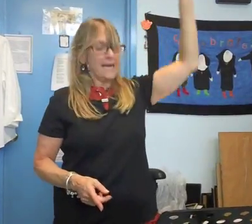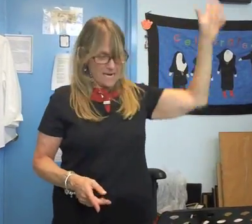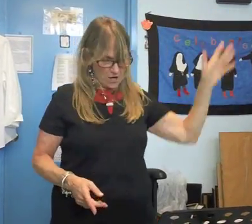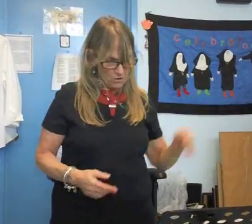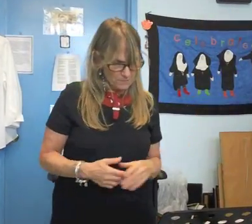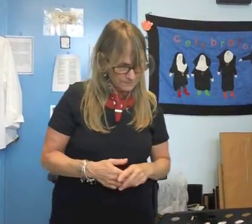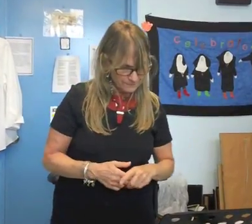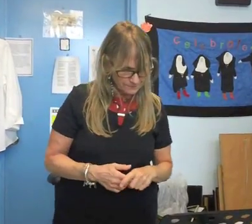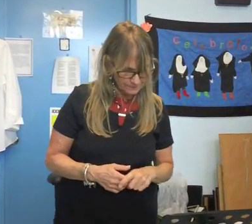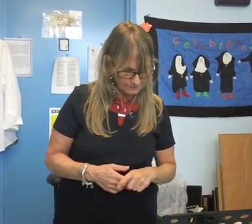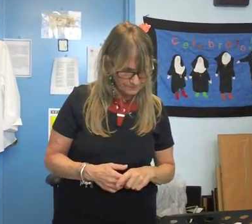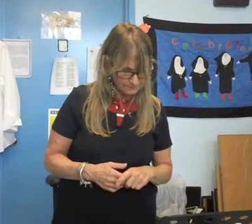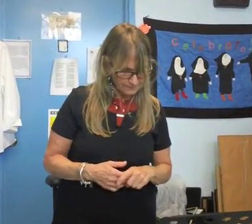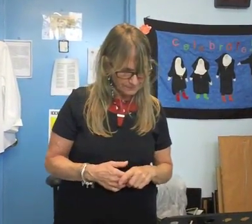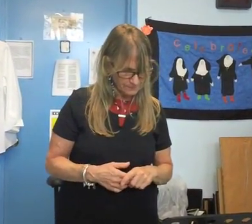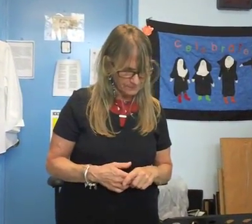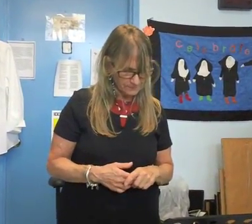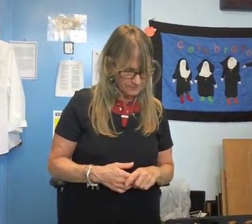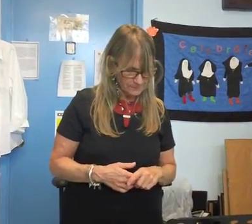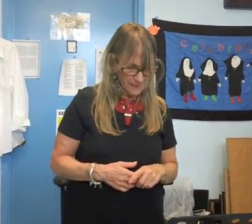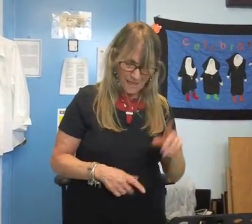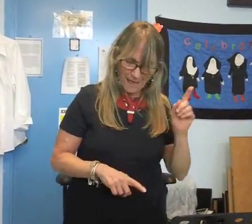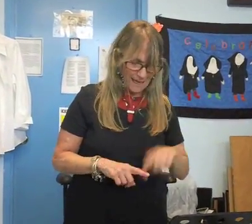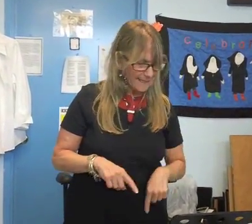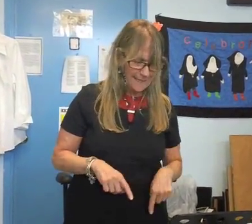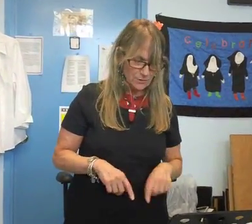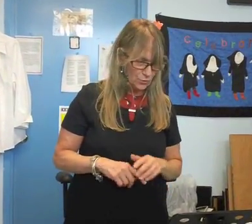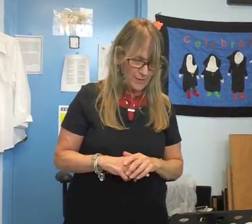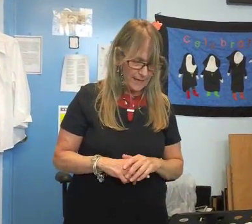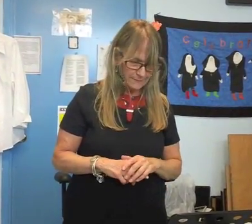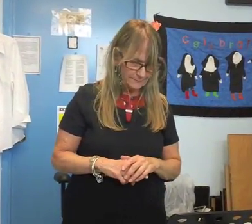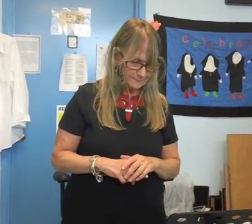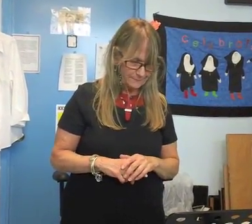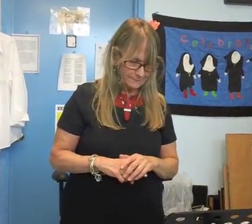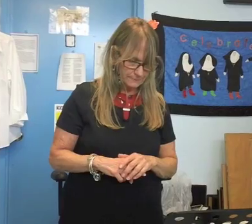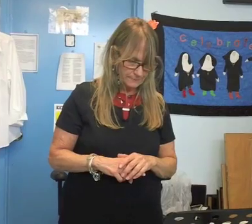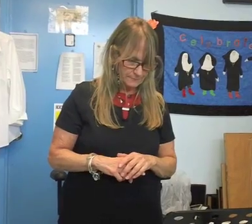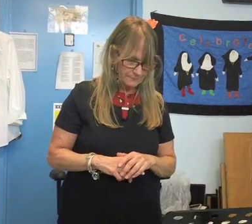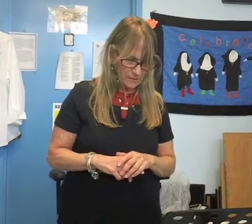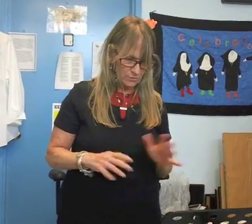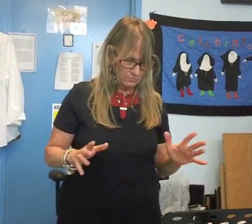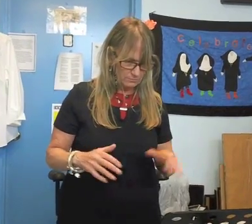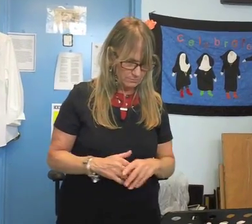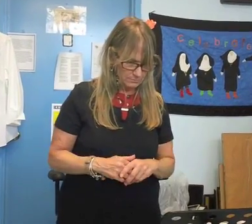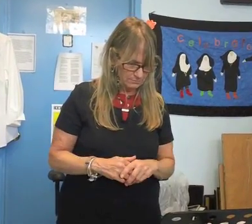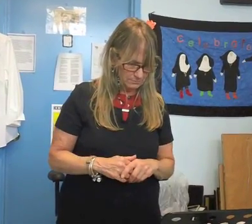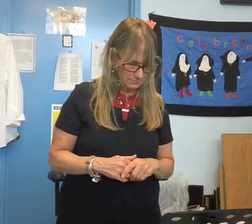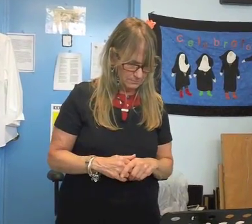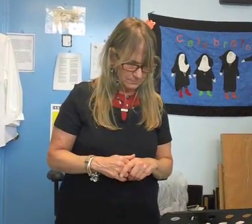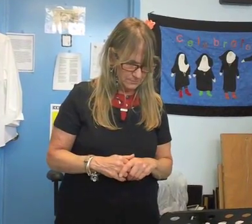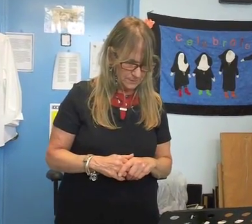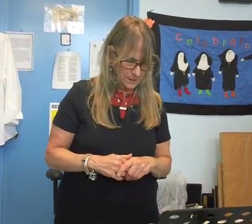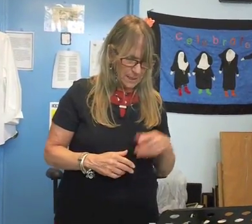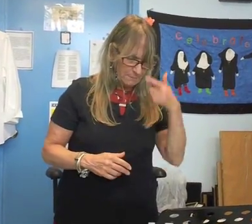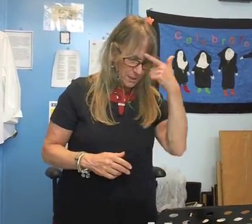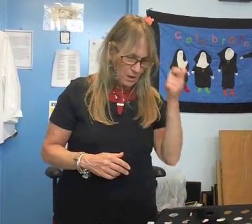air then go leave baby here I can't do that either why not because